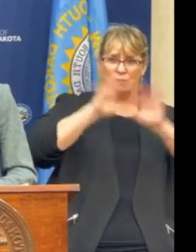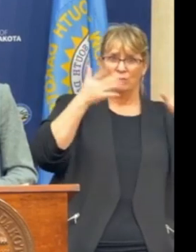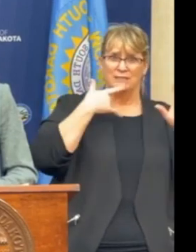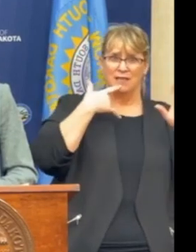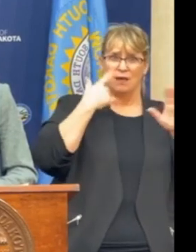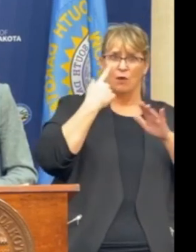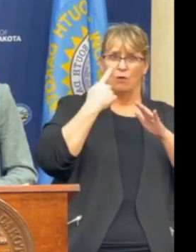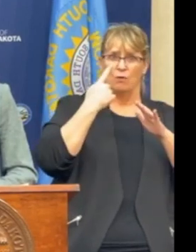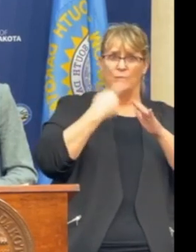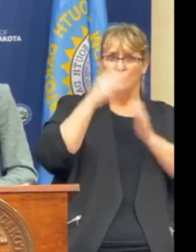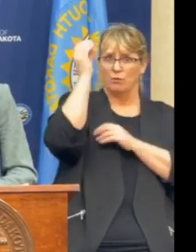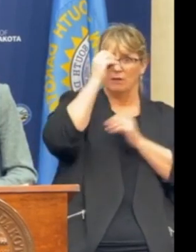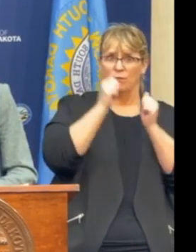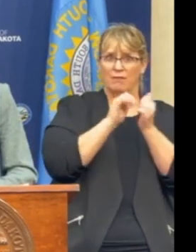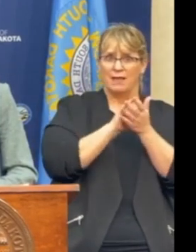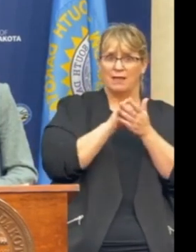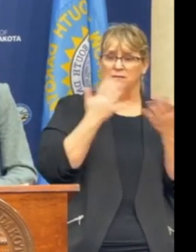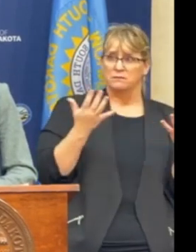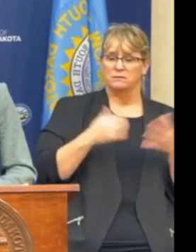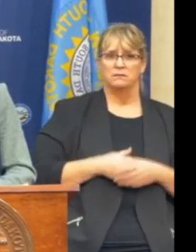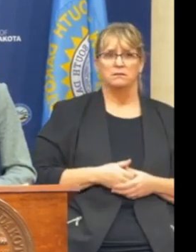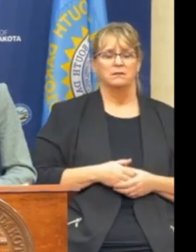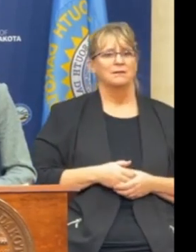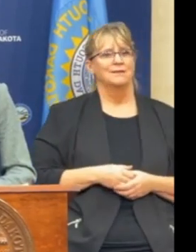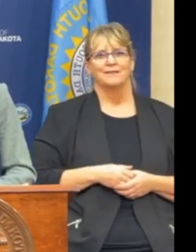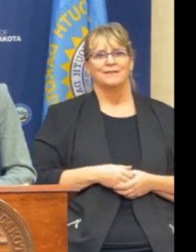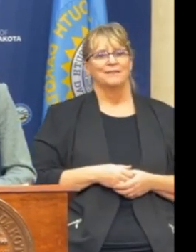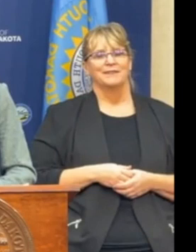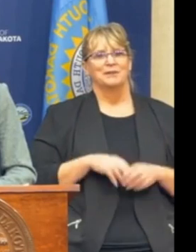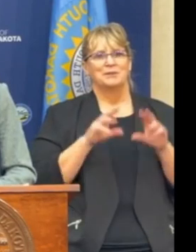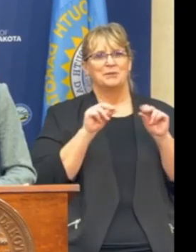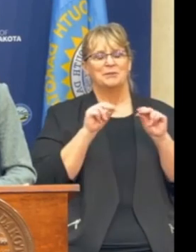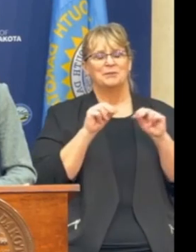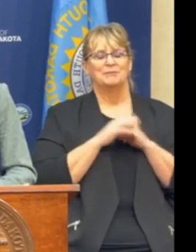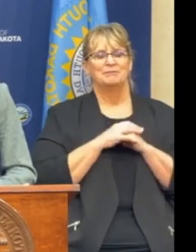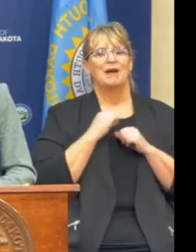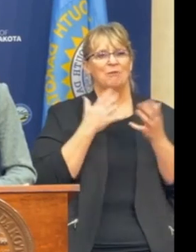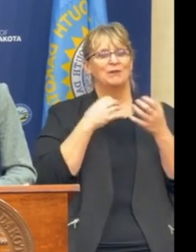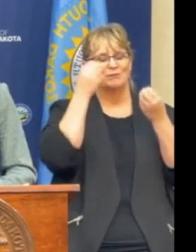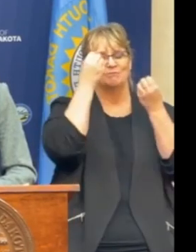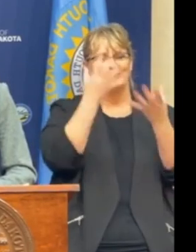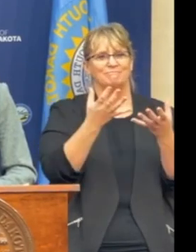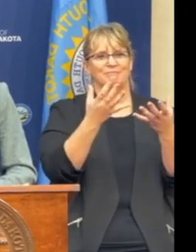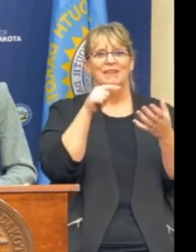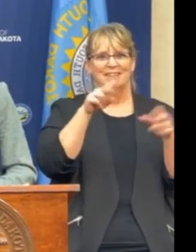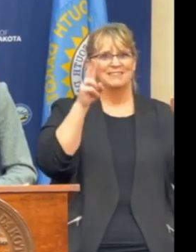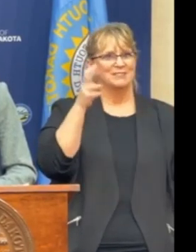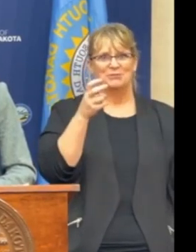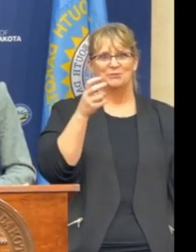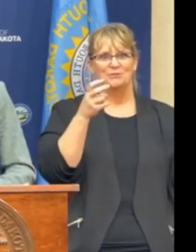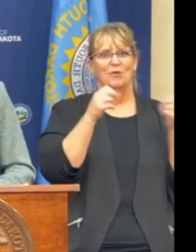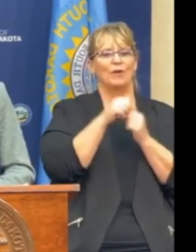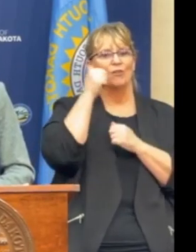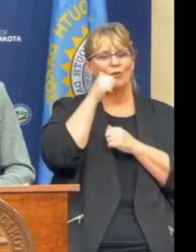what your view of transgender people is? Well no and that's not Mark's heart and so I want you to know that this issue on